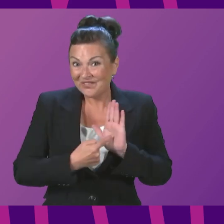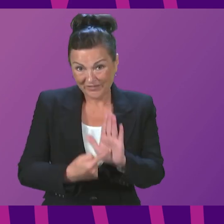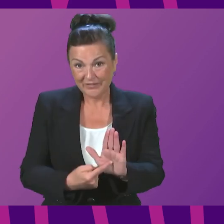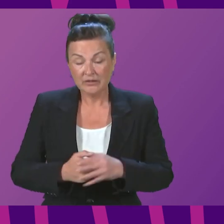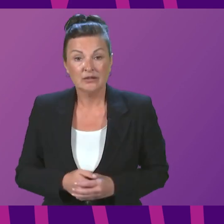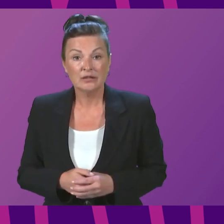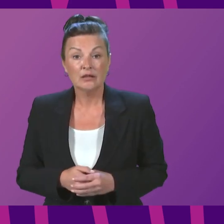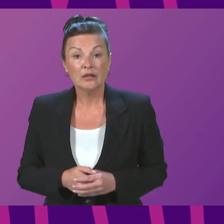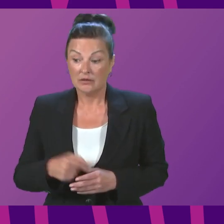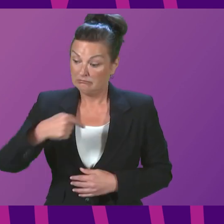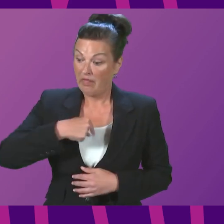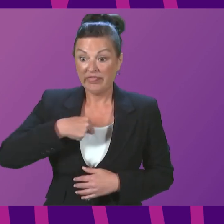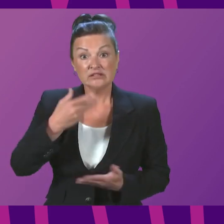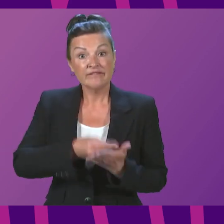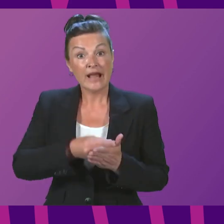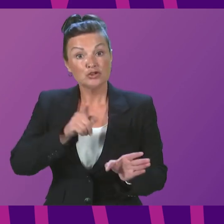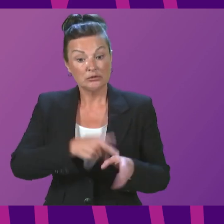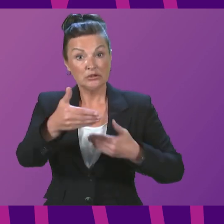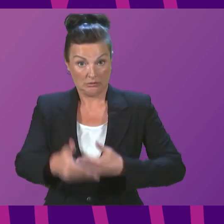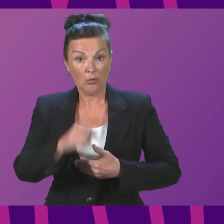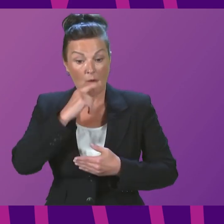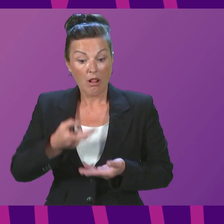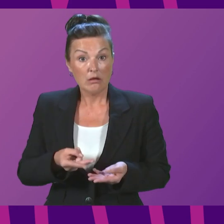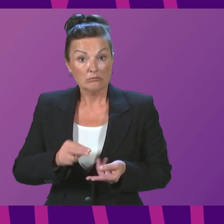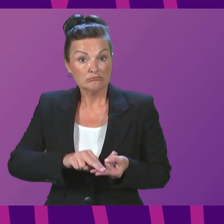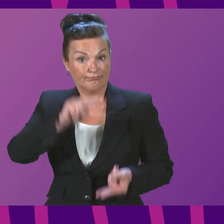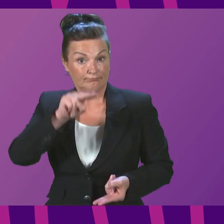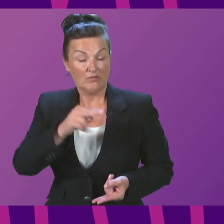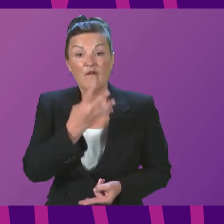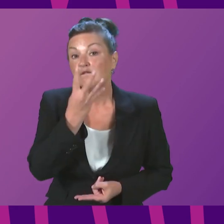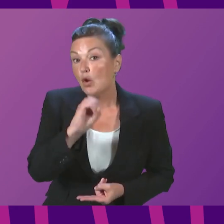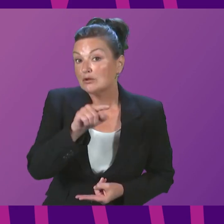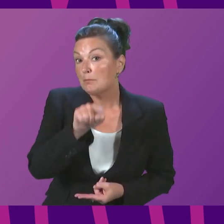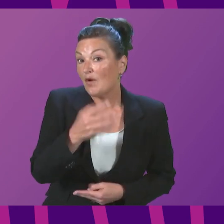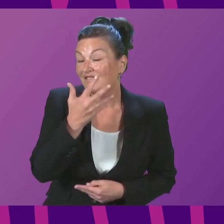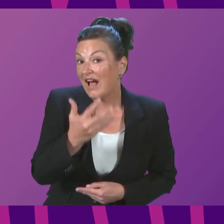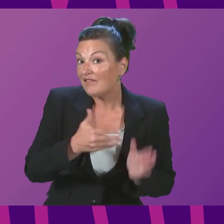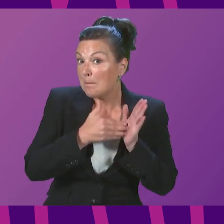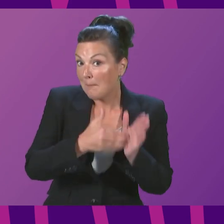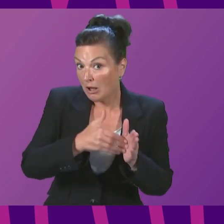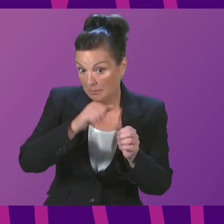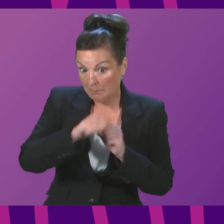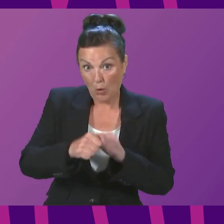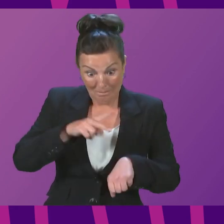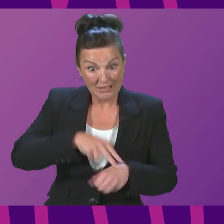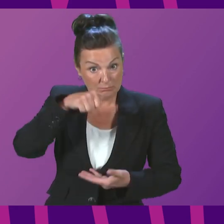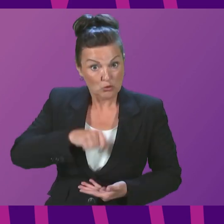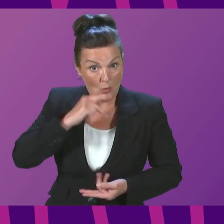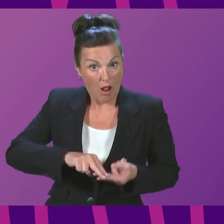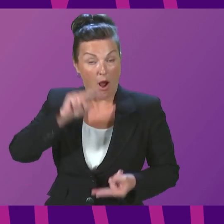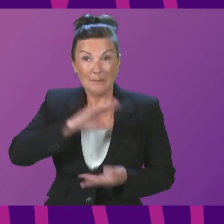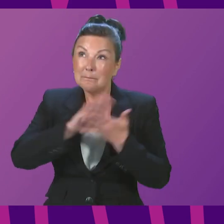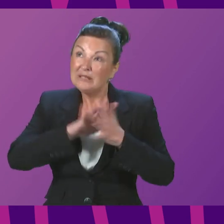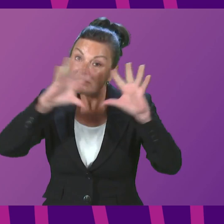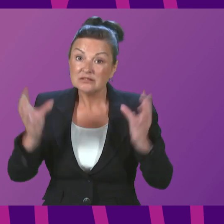increasing in this financial year the policing budget by £40.5 million. That brings the total budget to